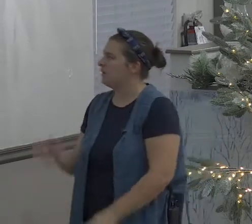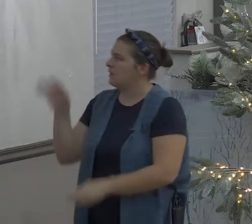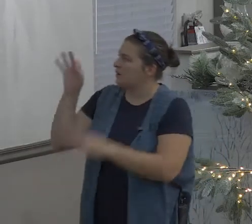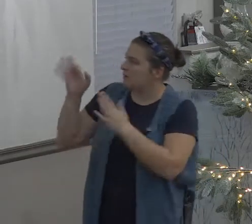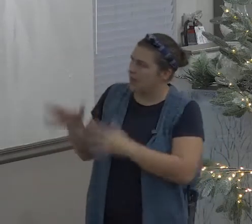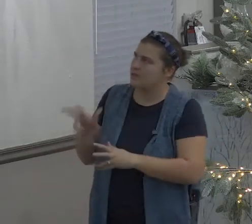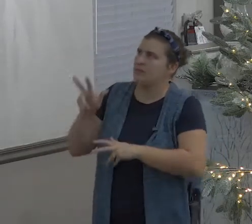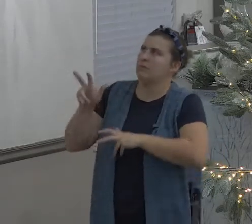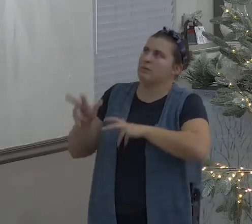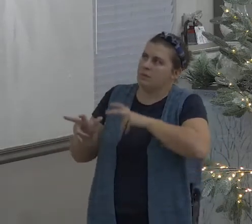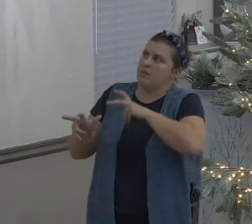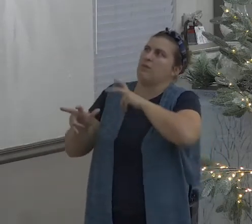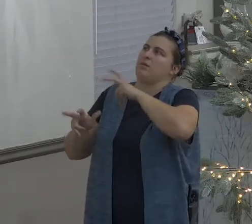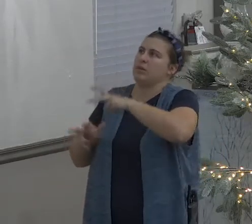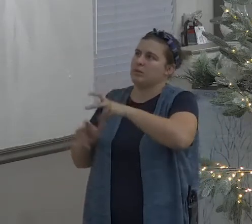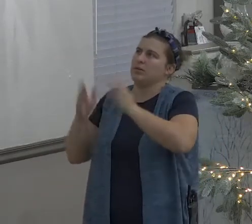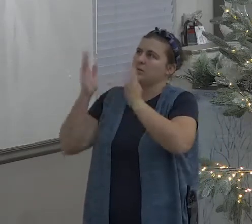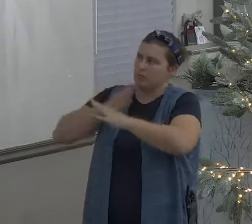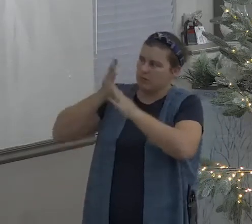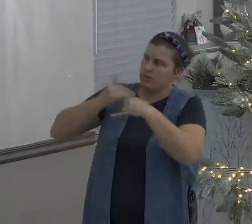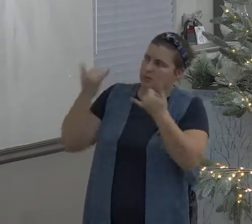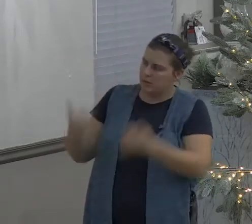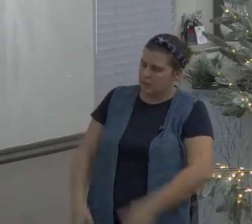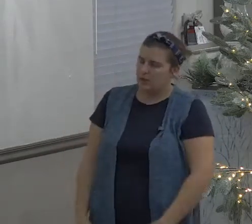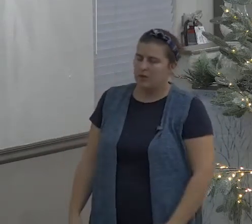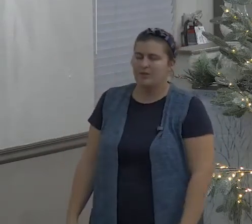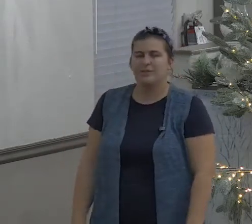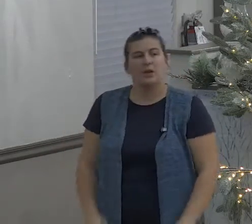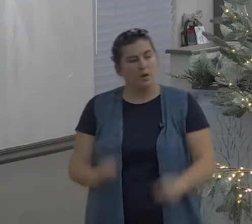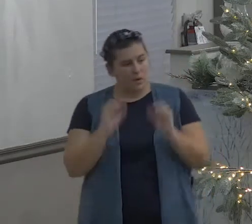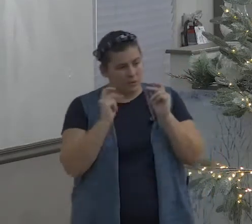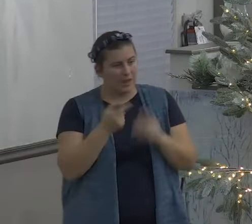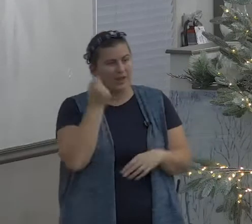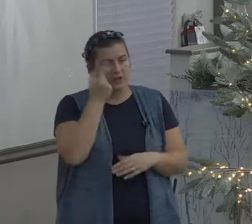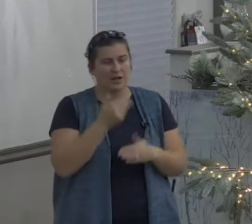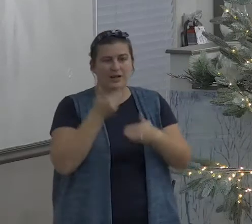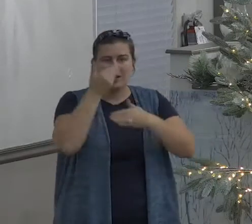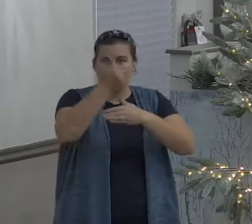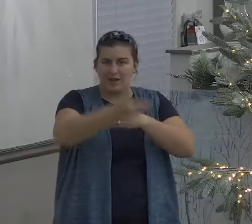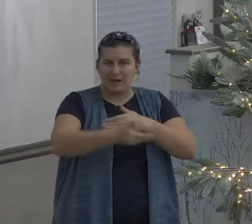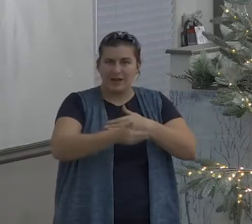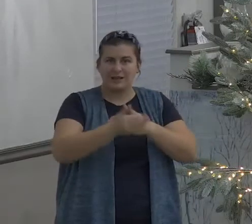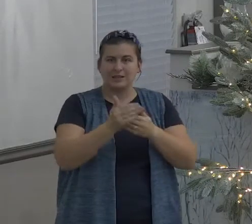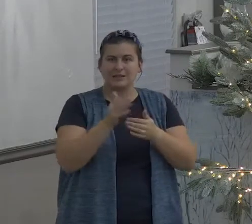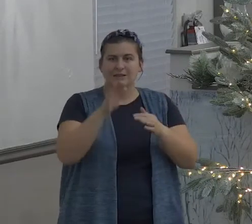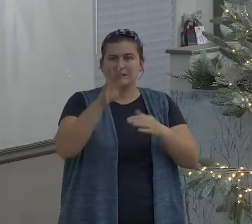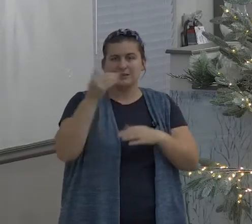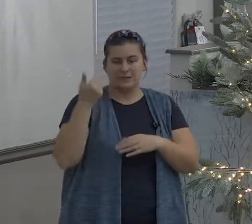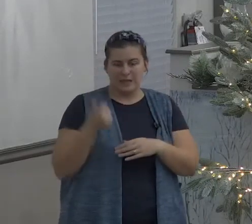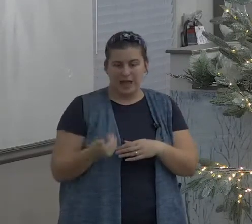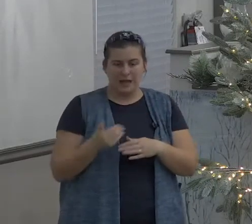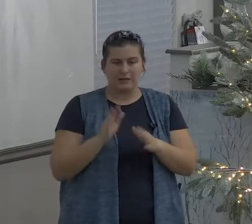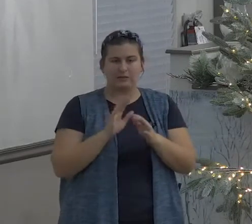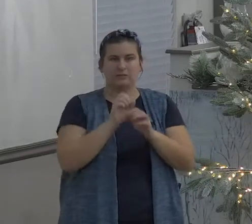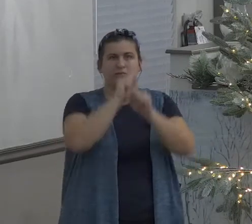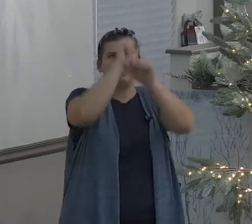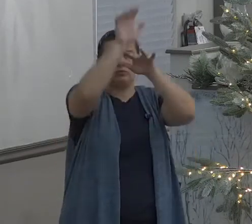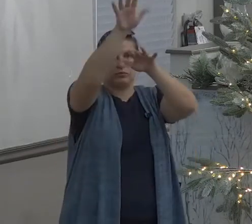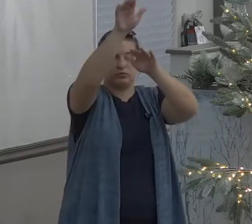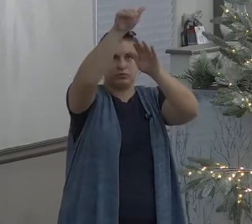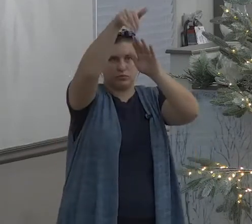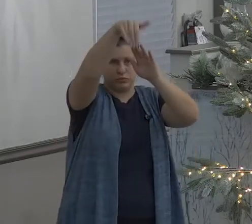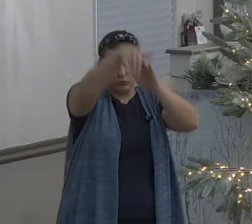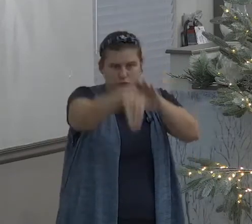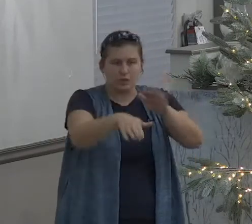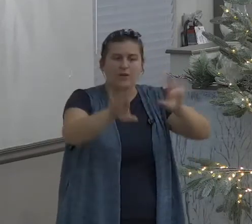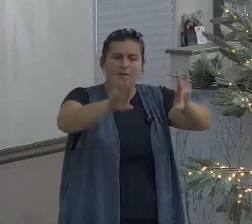because listen to me Christian there's mountains coming in your life you say oh pastor man I've been climbing